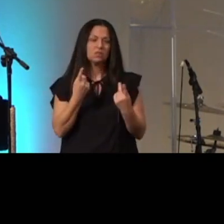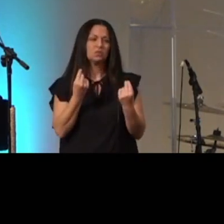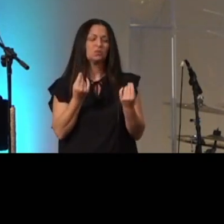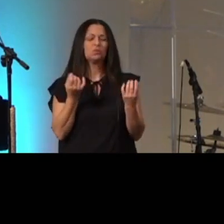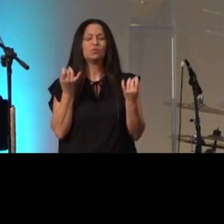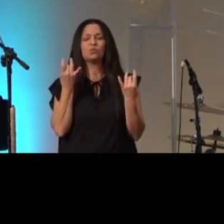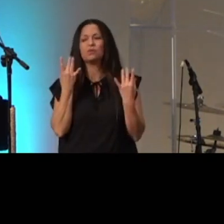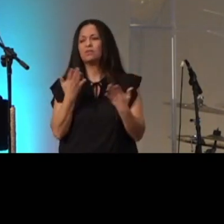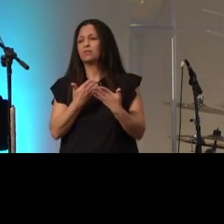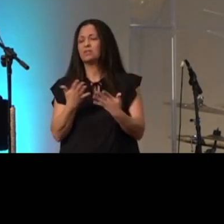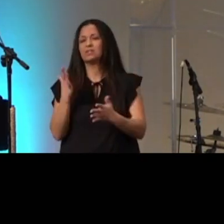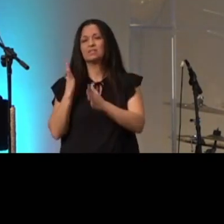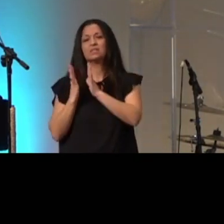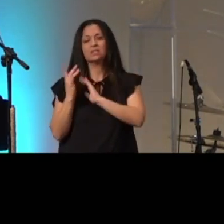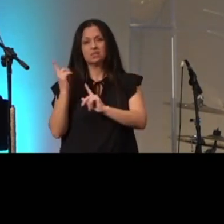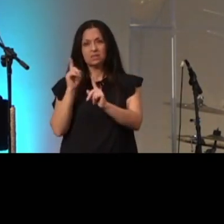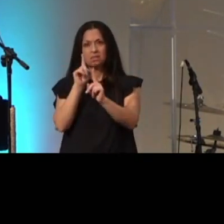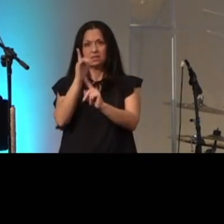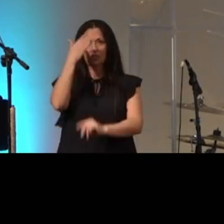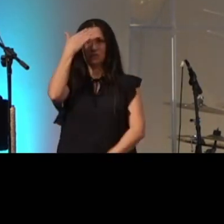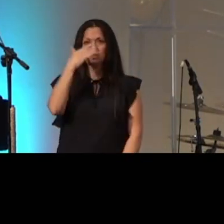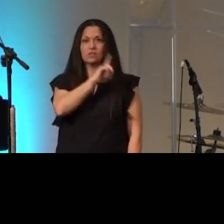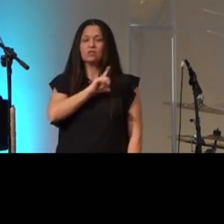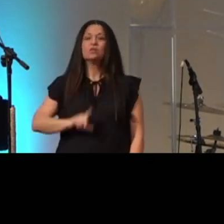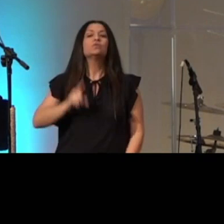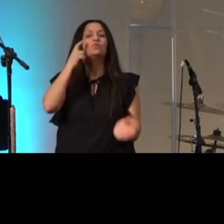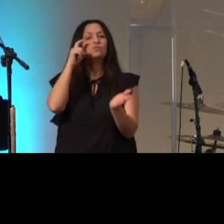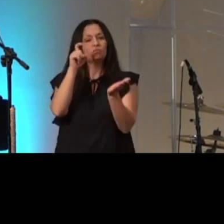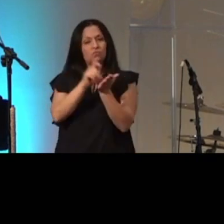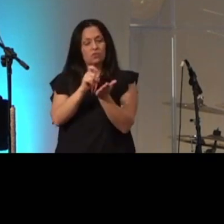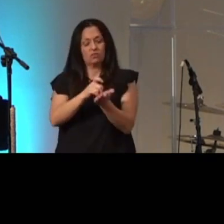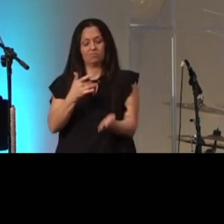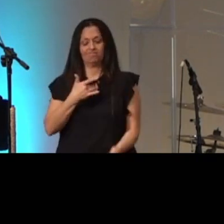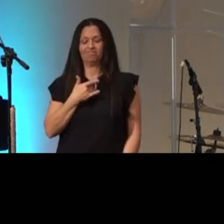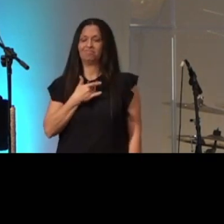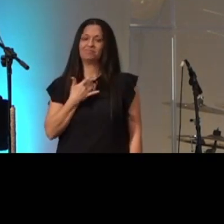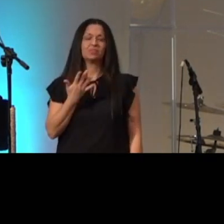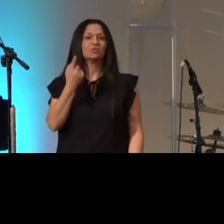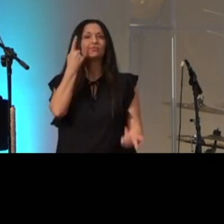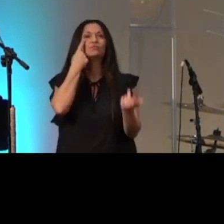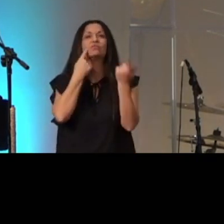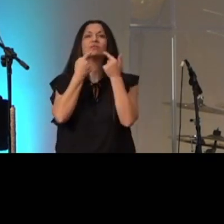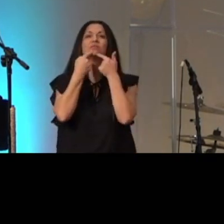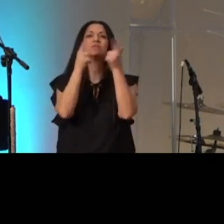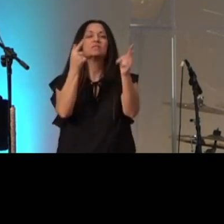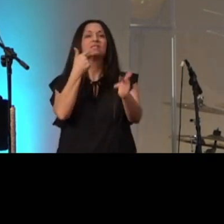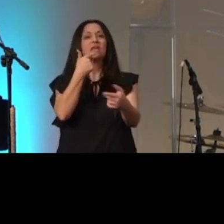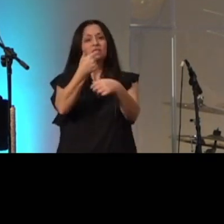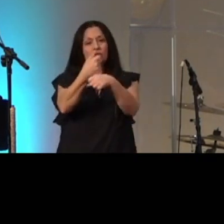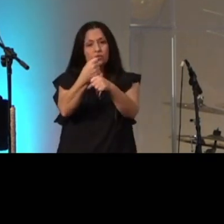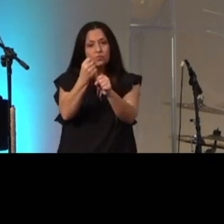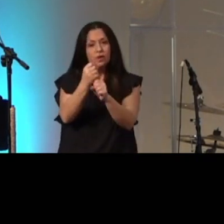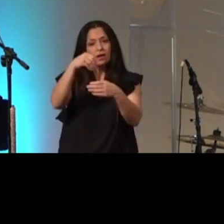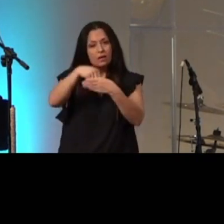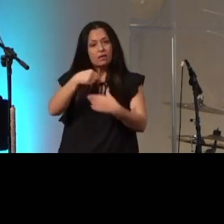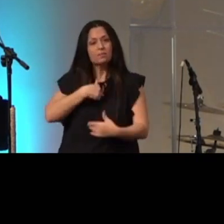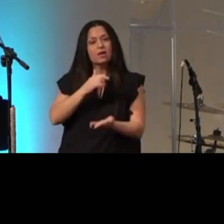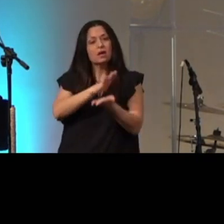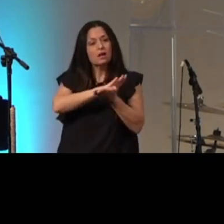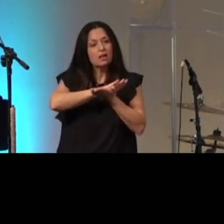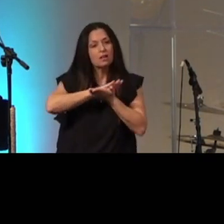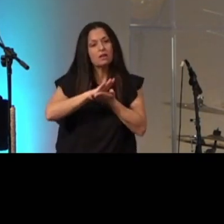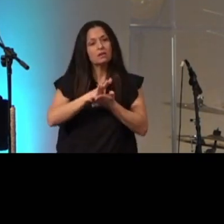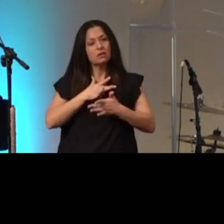things he comes before the Lord recognizing the condition of his heart and he cries out and says create in me a clean